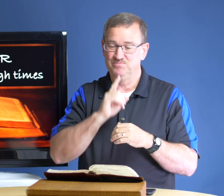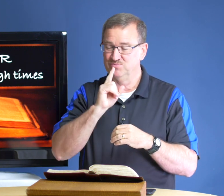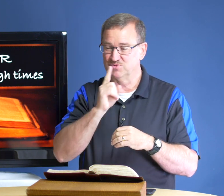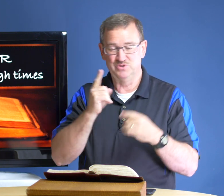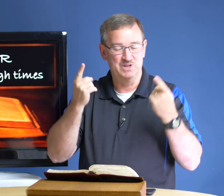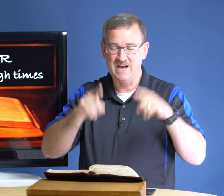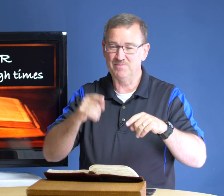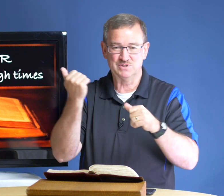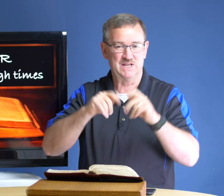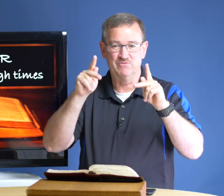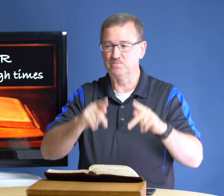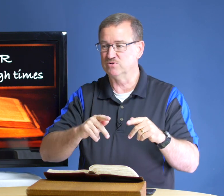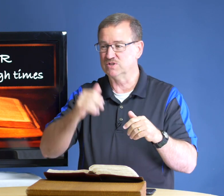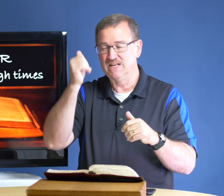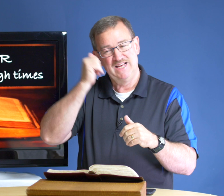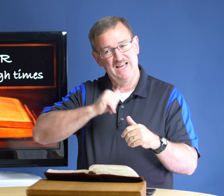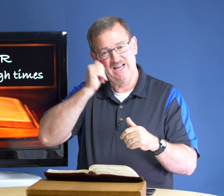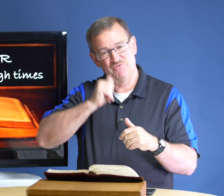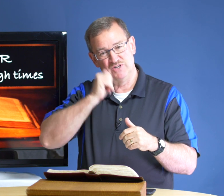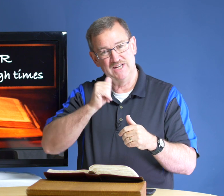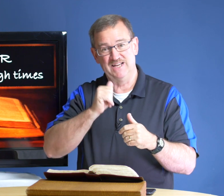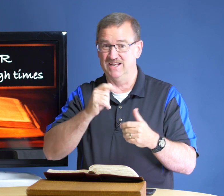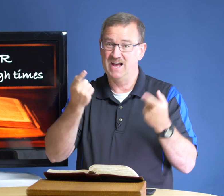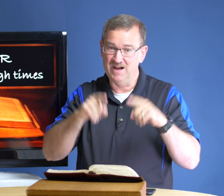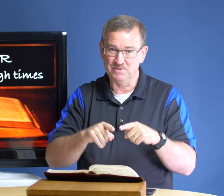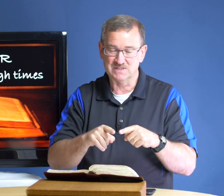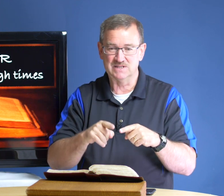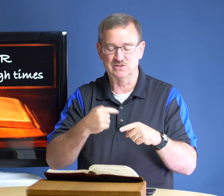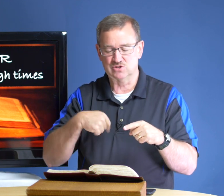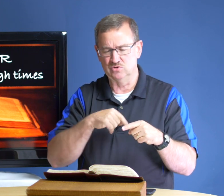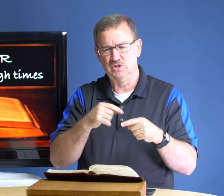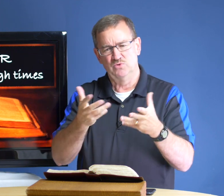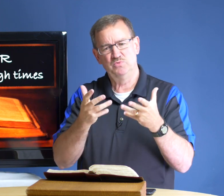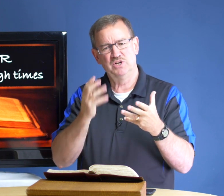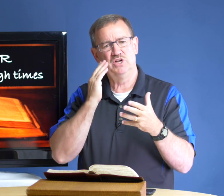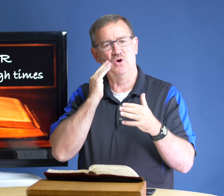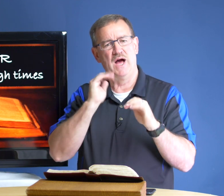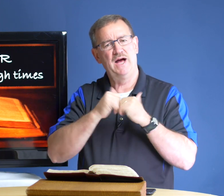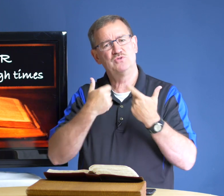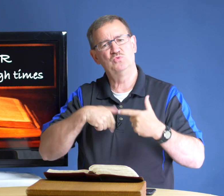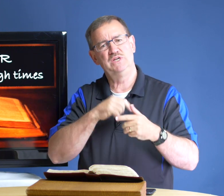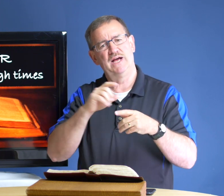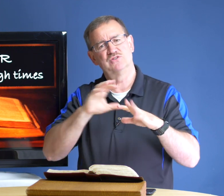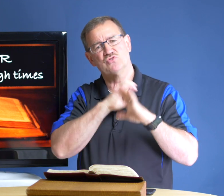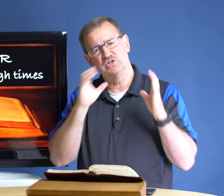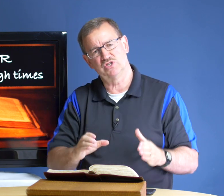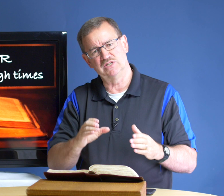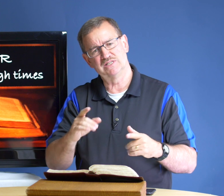true it happens to every person every day it happens and so we want to know how do we as christians